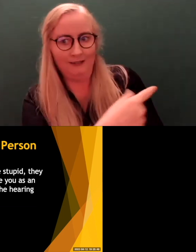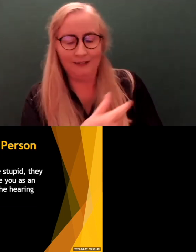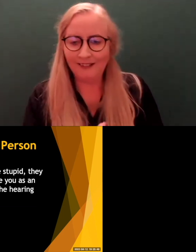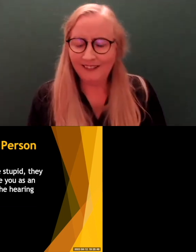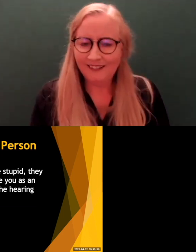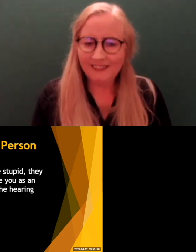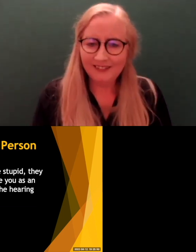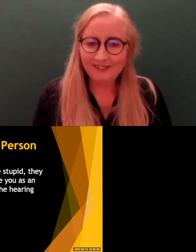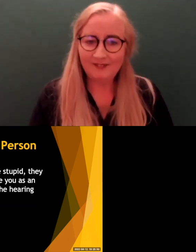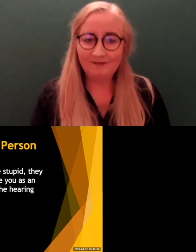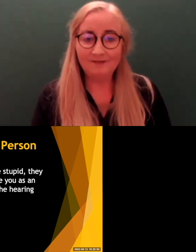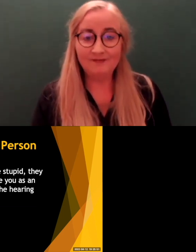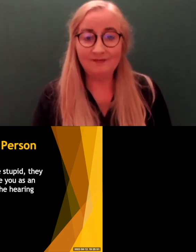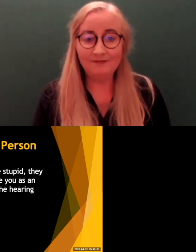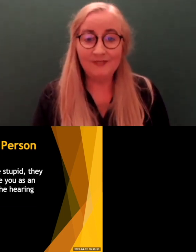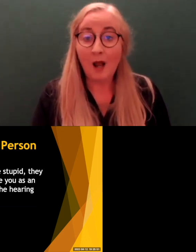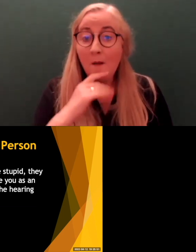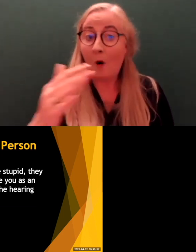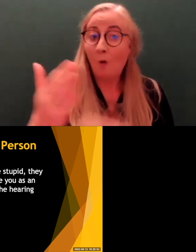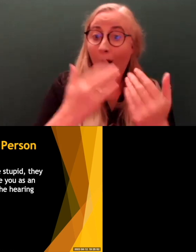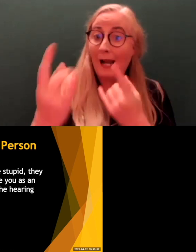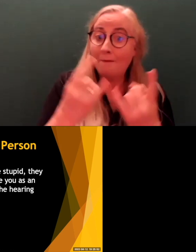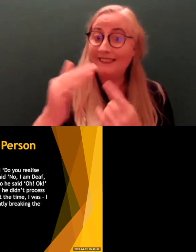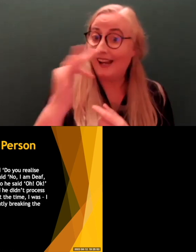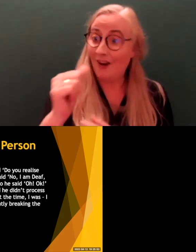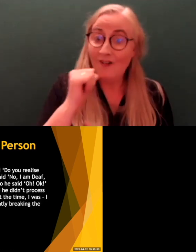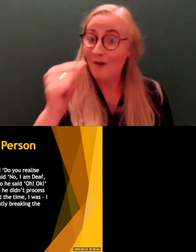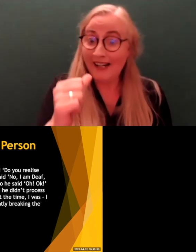no hearing person around. So another example.